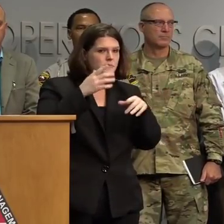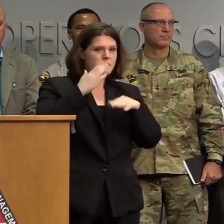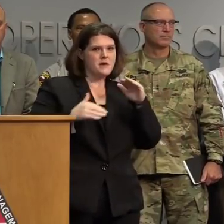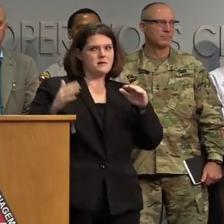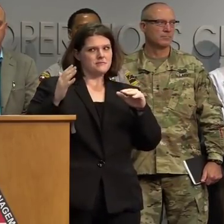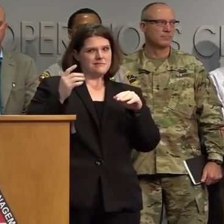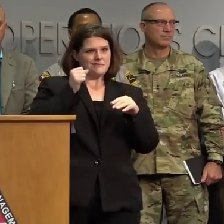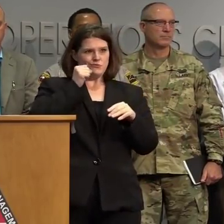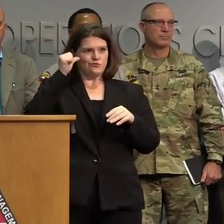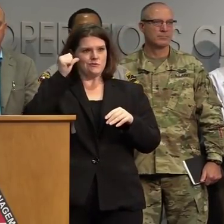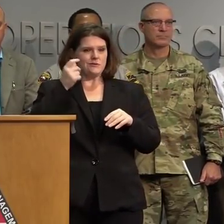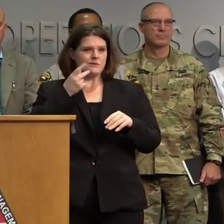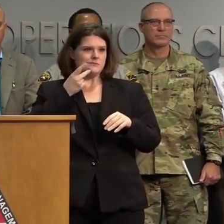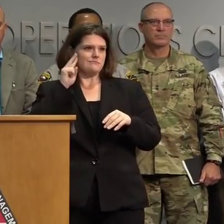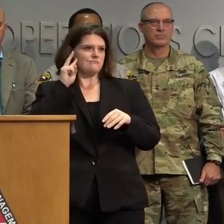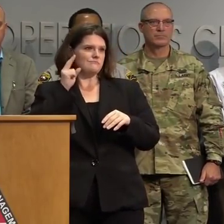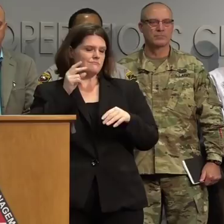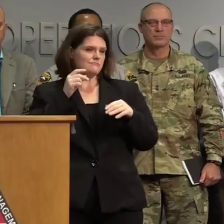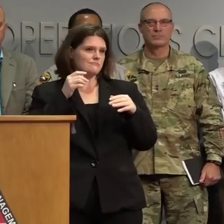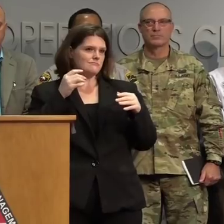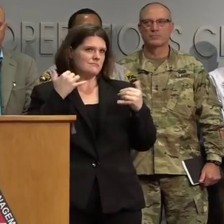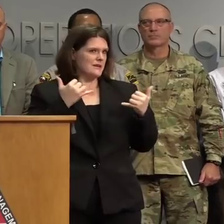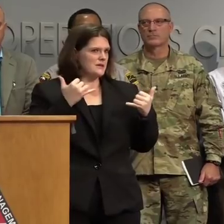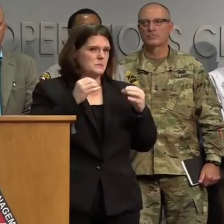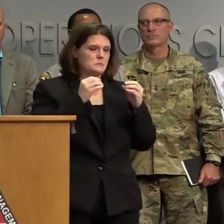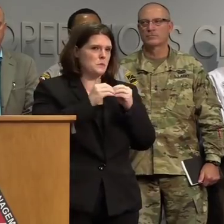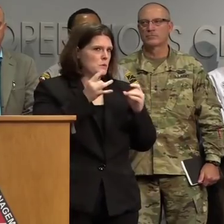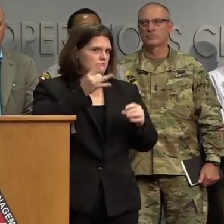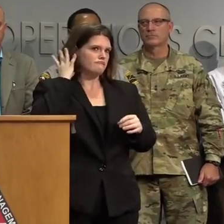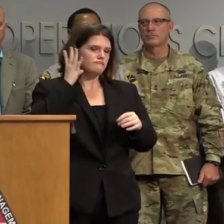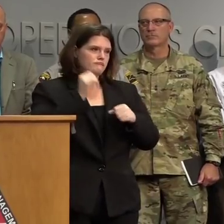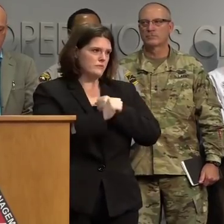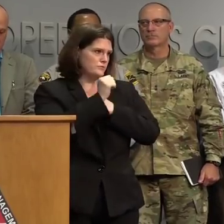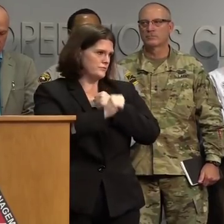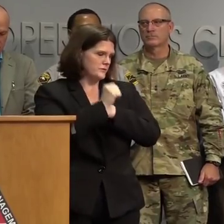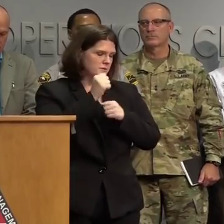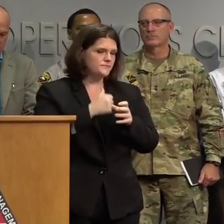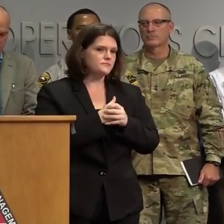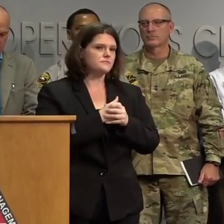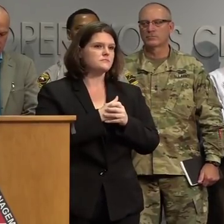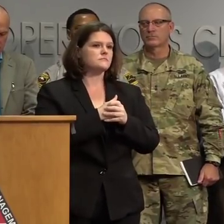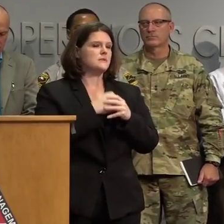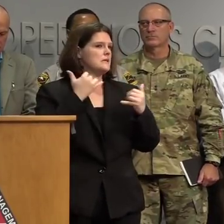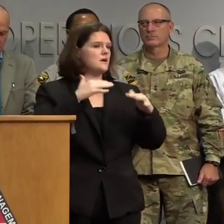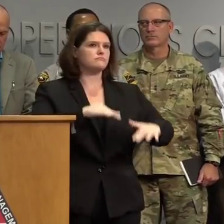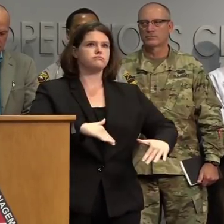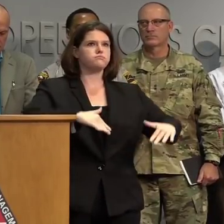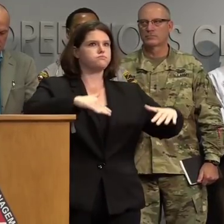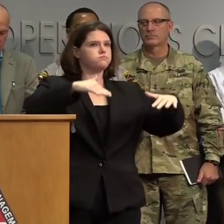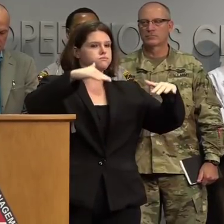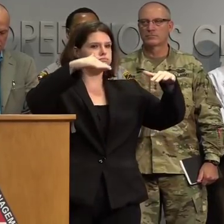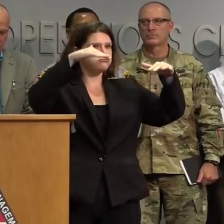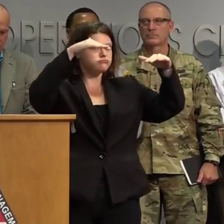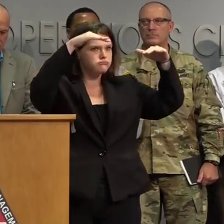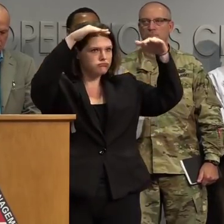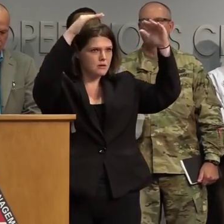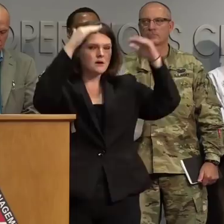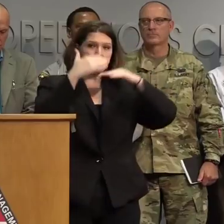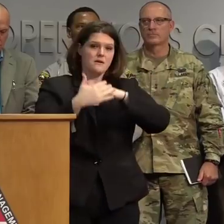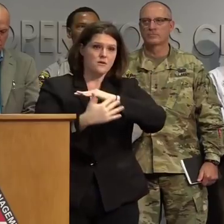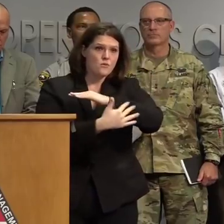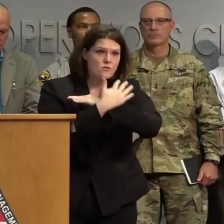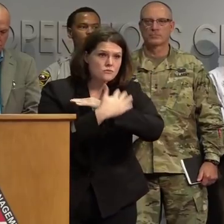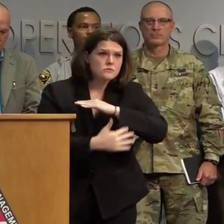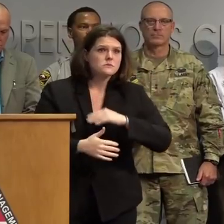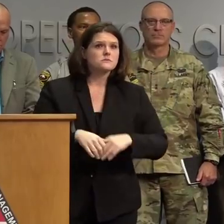when it made landfall just 24 hours ago. We face walls of water at our coast, along